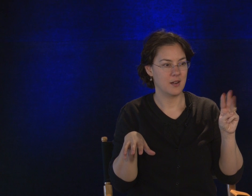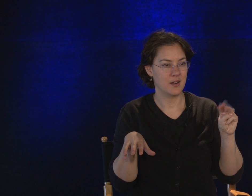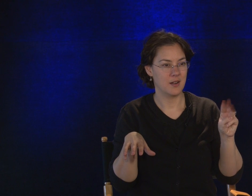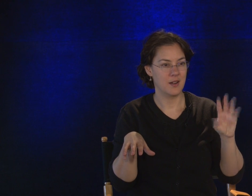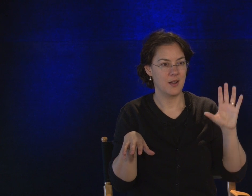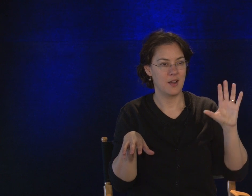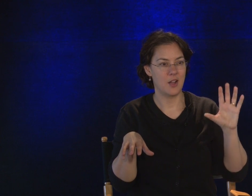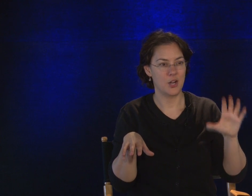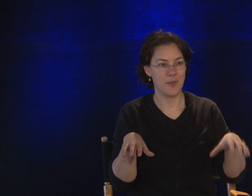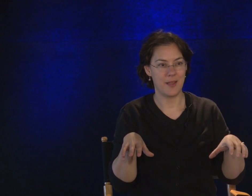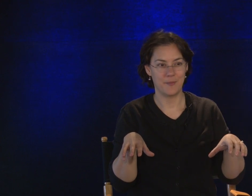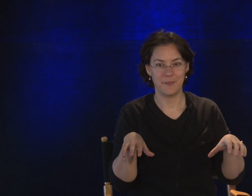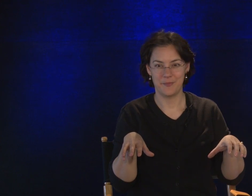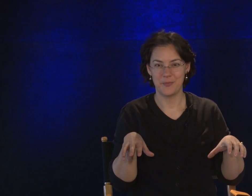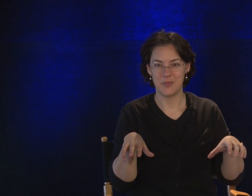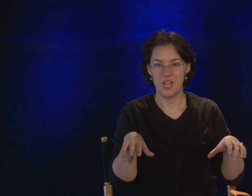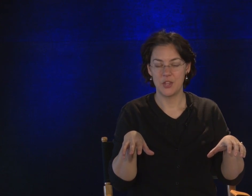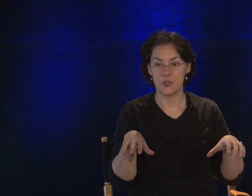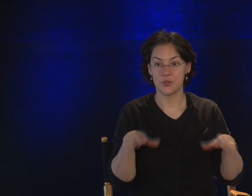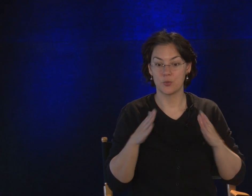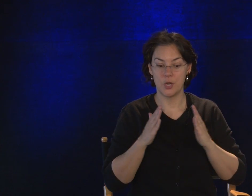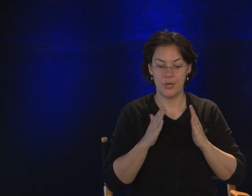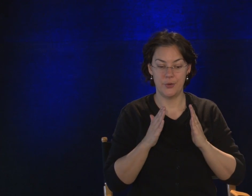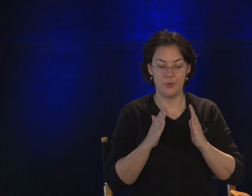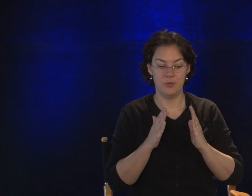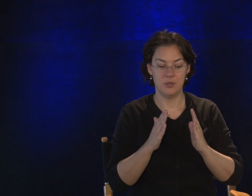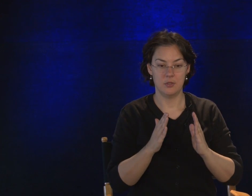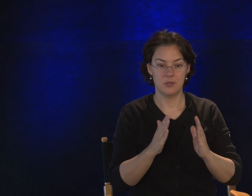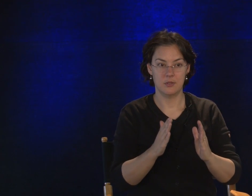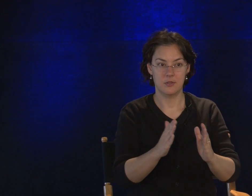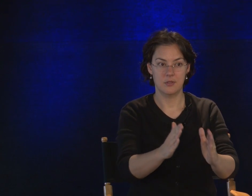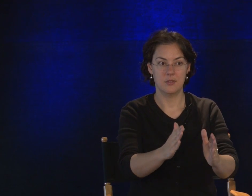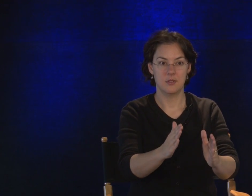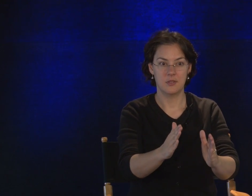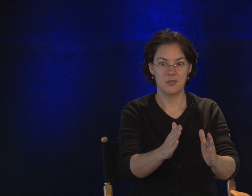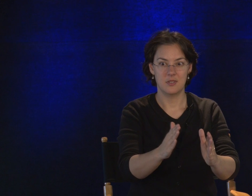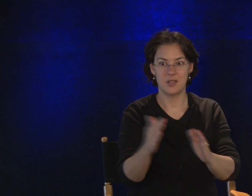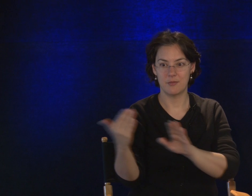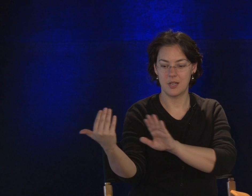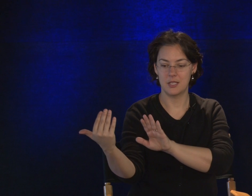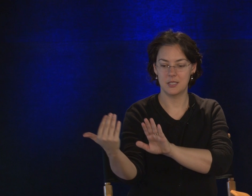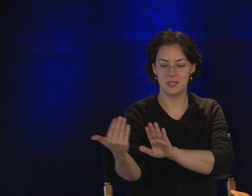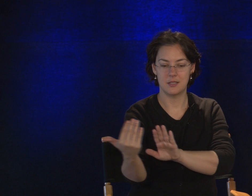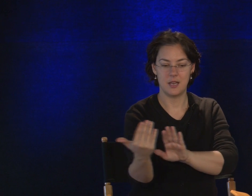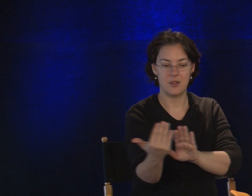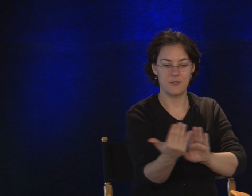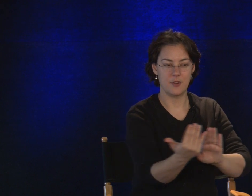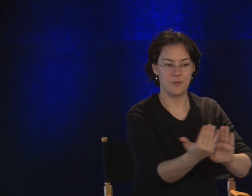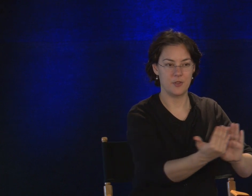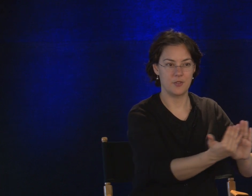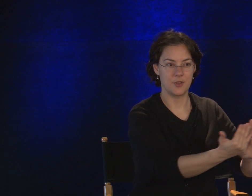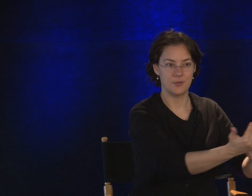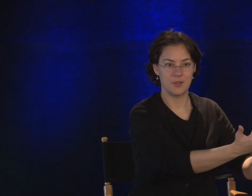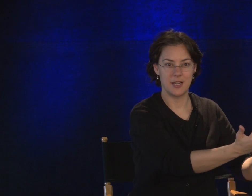Walmart, on your map. There's a road that runs in front of both of those, right?